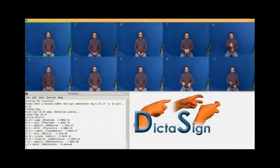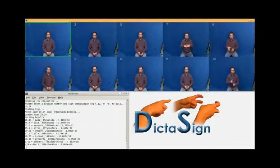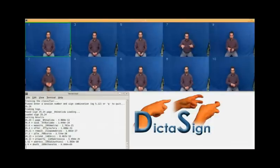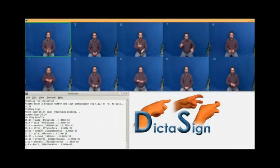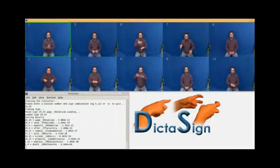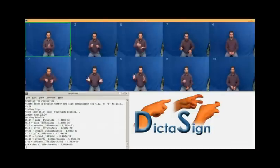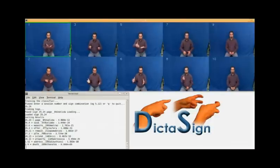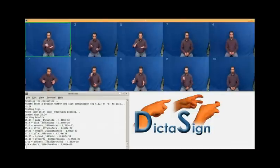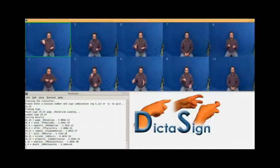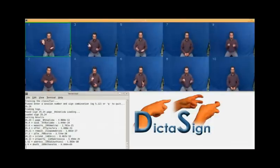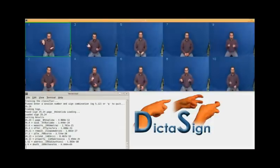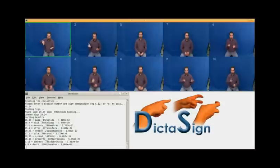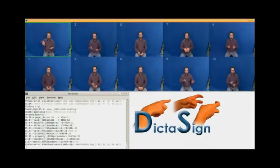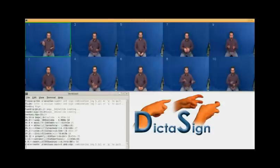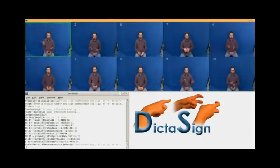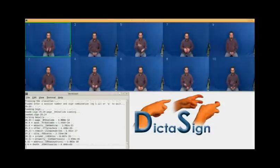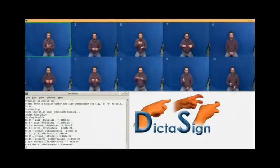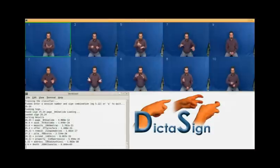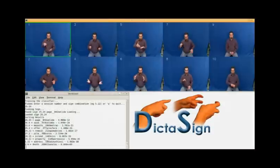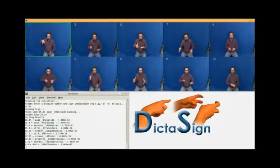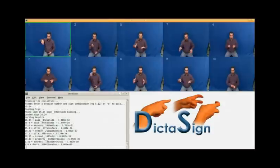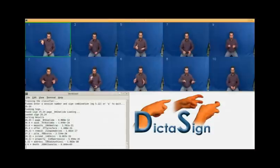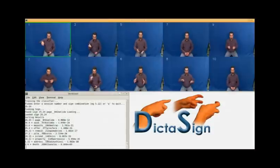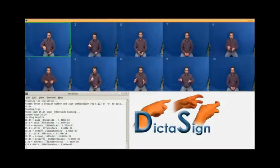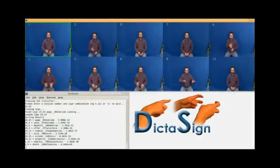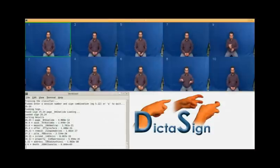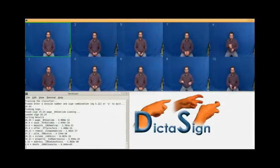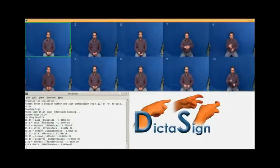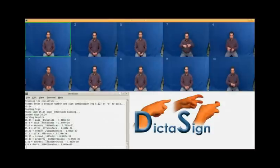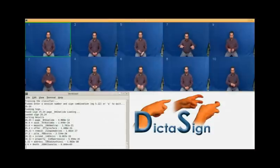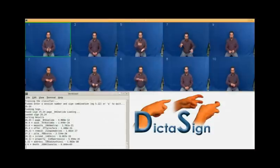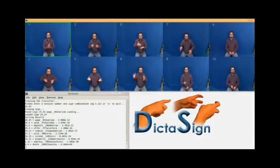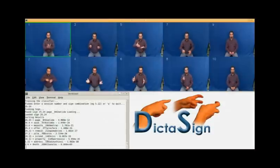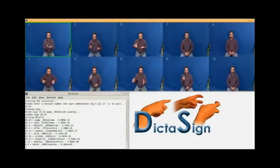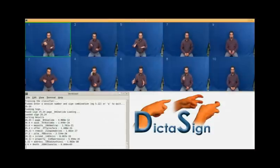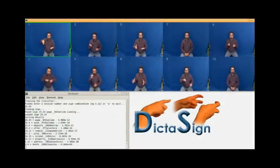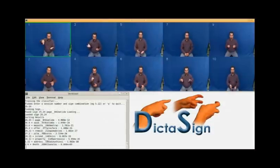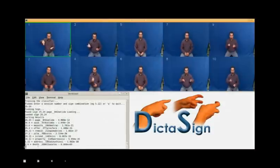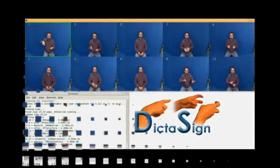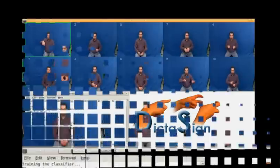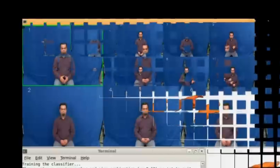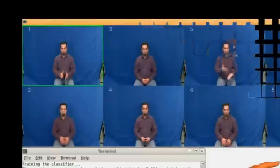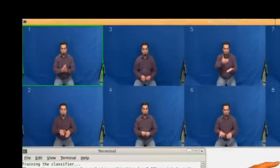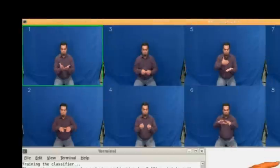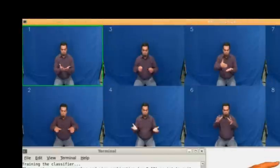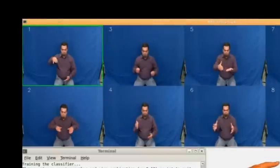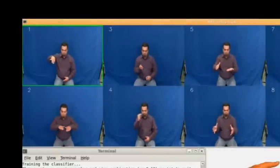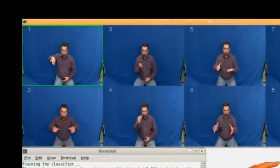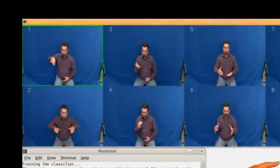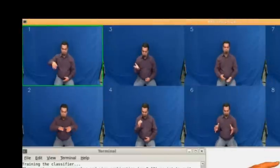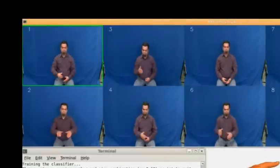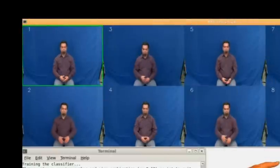top ten signs from the dictionary which match the query sign. These are ranked according to how similar the system deems them to the query.